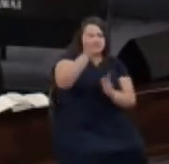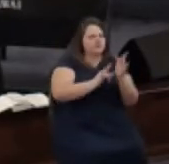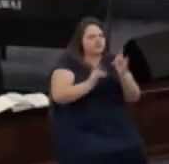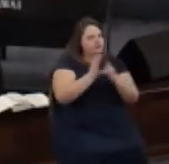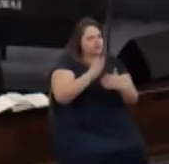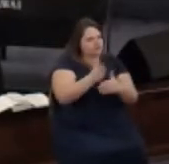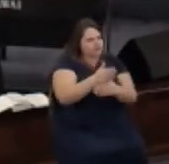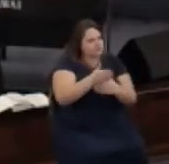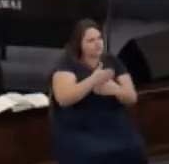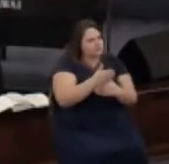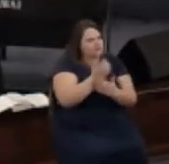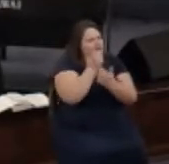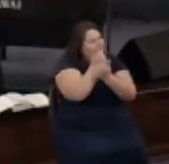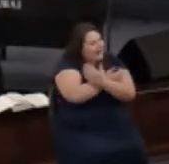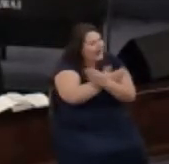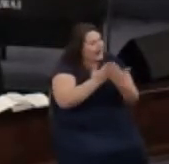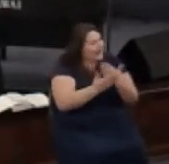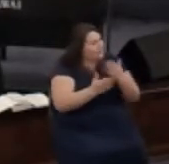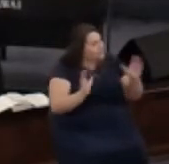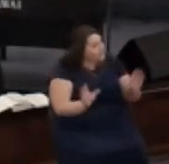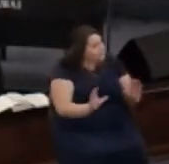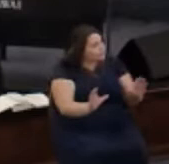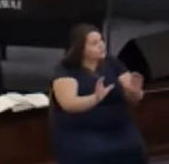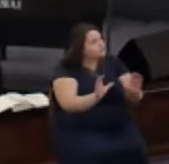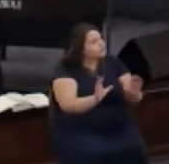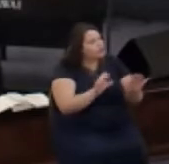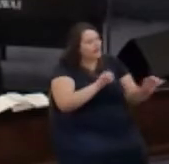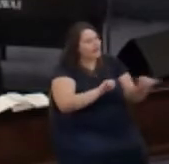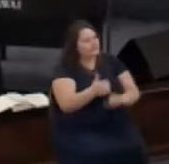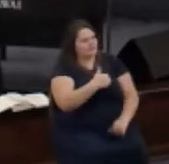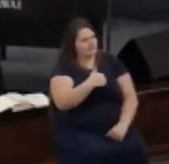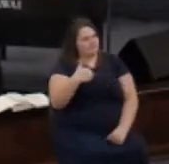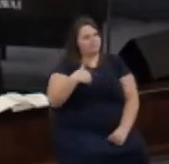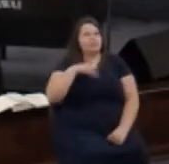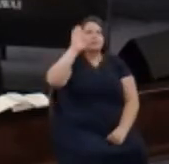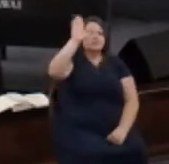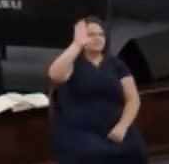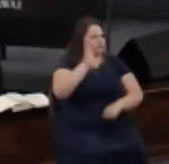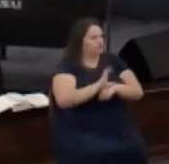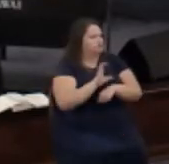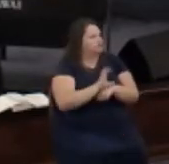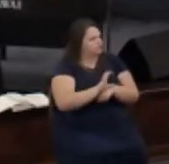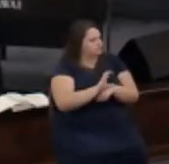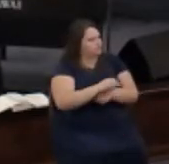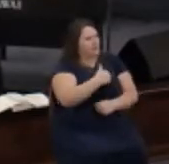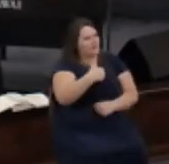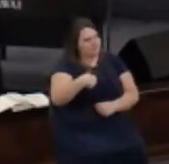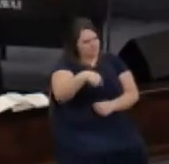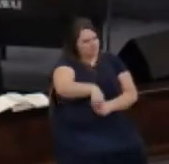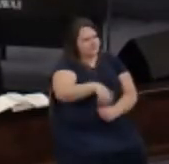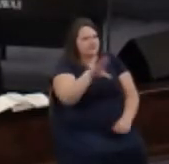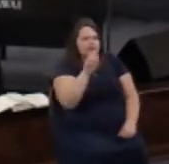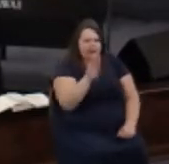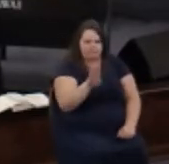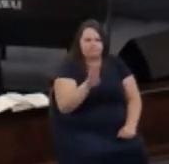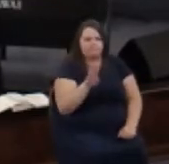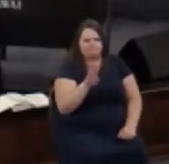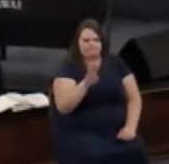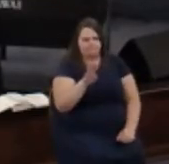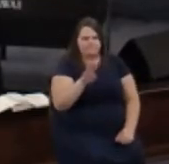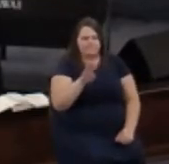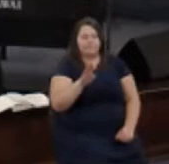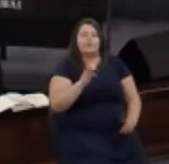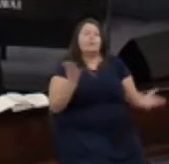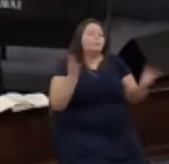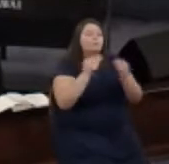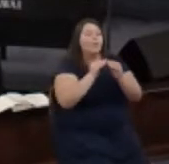in everything we do as members of God's church as members of church on the boulevard here more